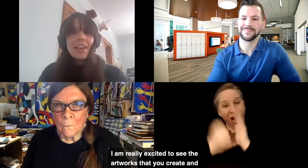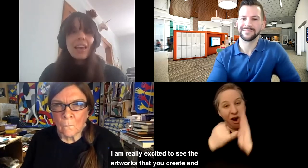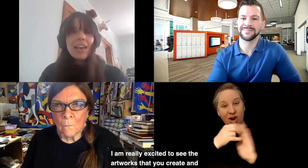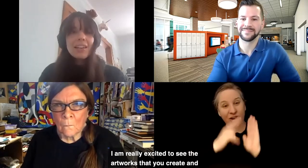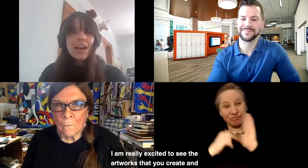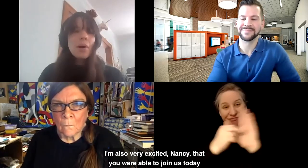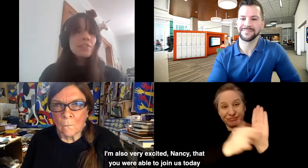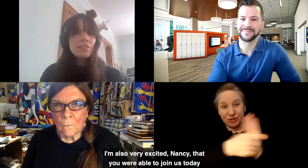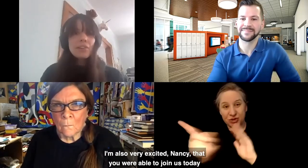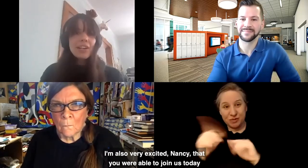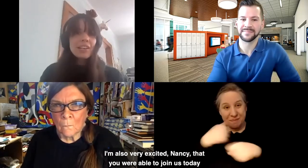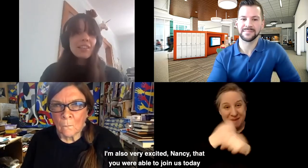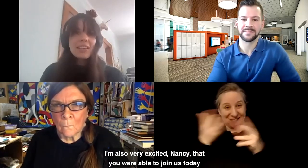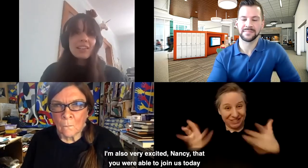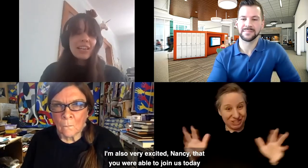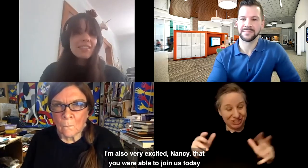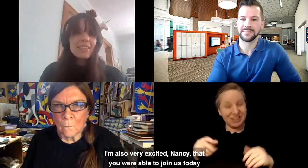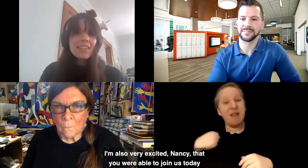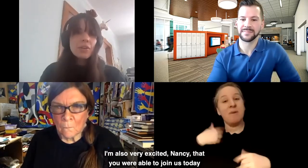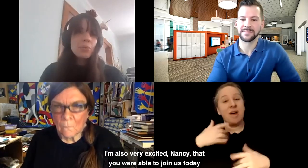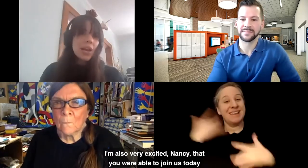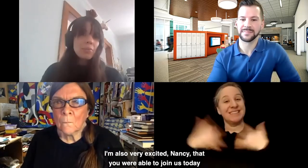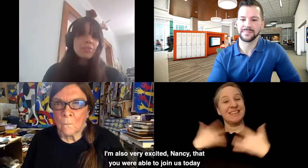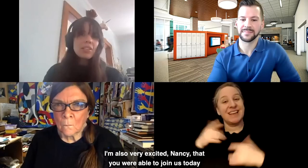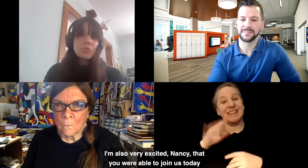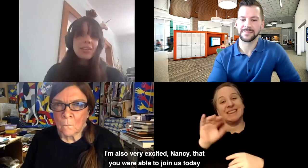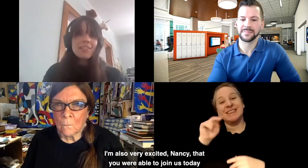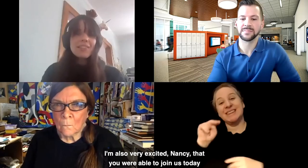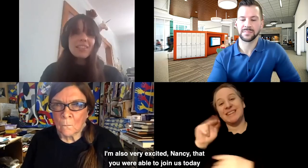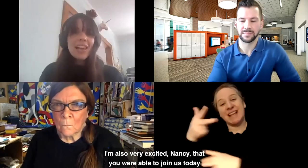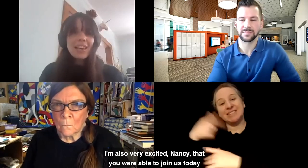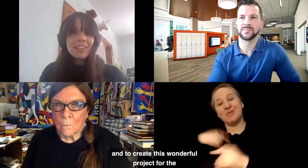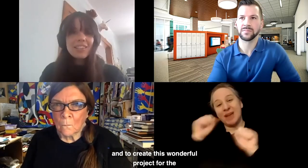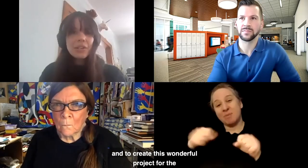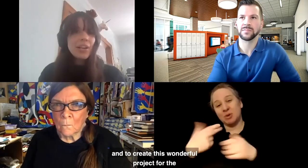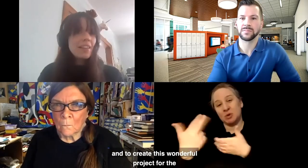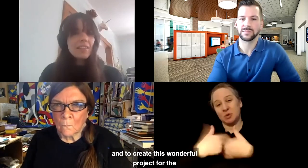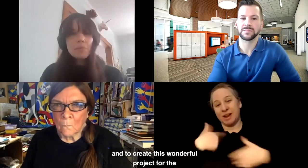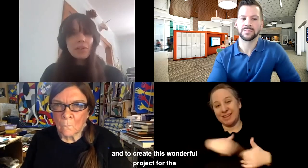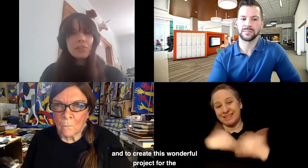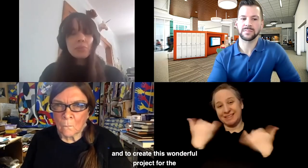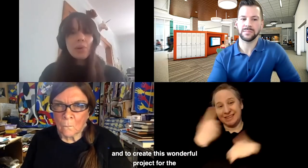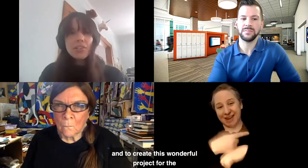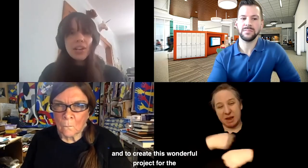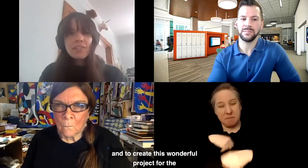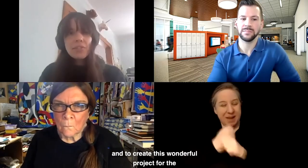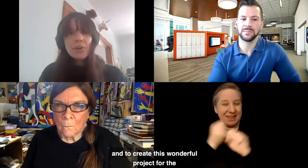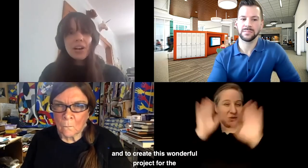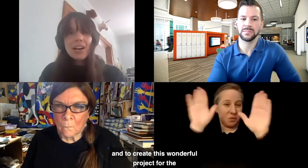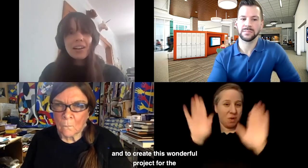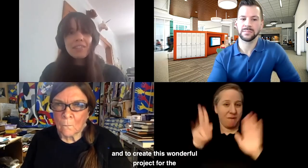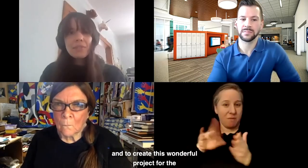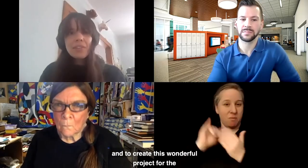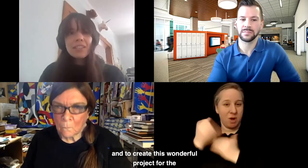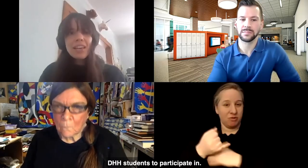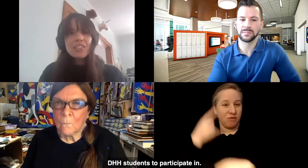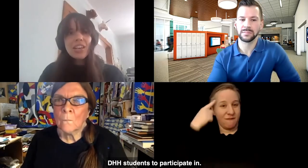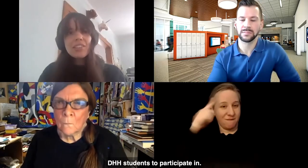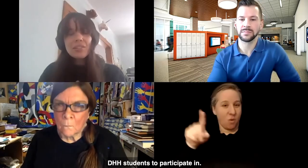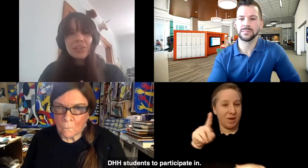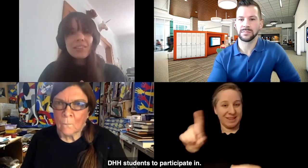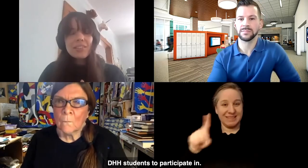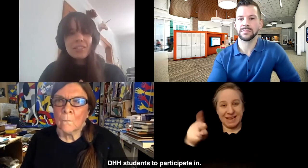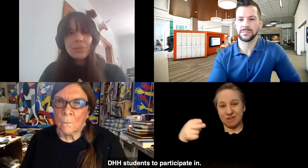and I'm also very excited, Nancy, that you were able to join us today and to create this wonderful project for, for the